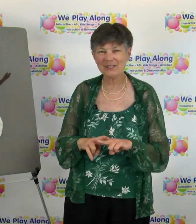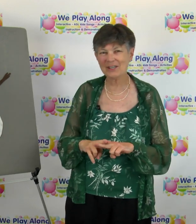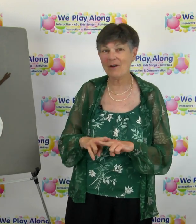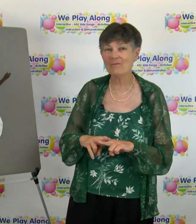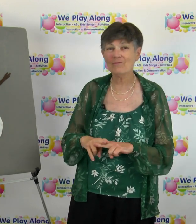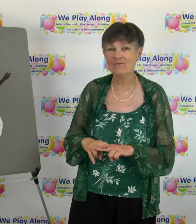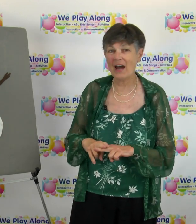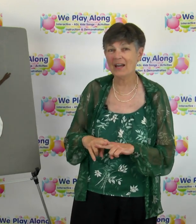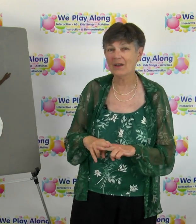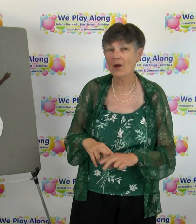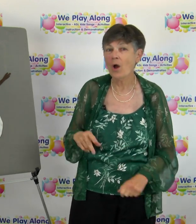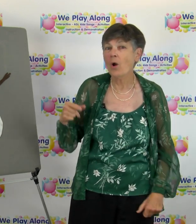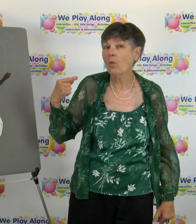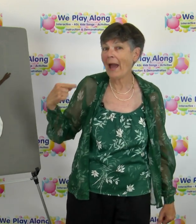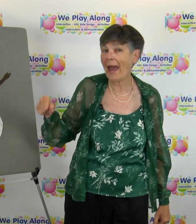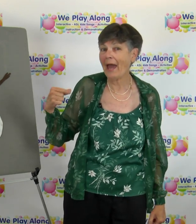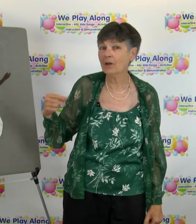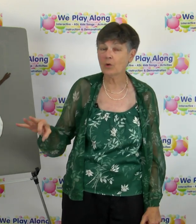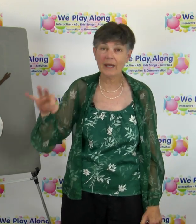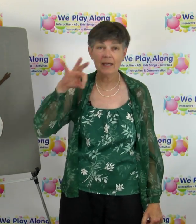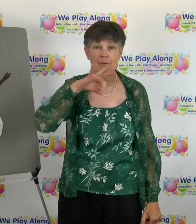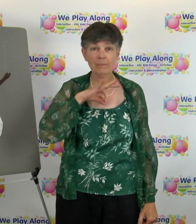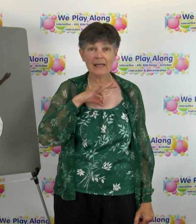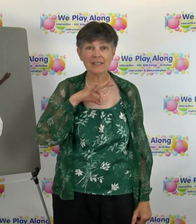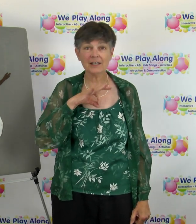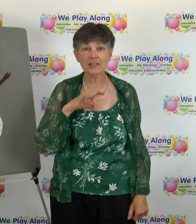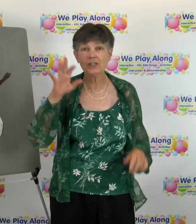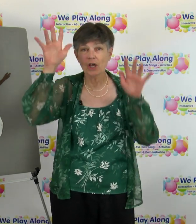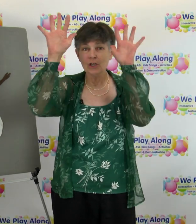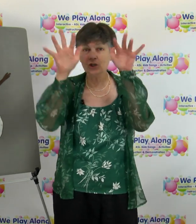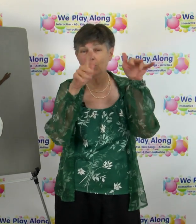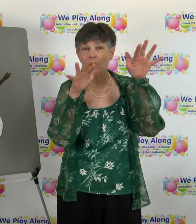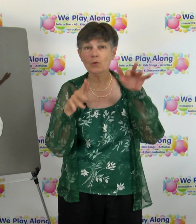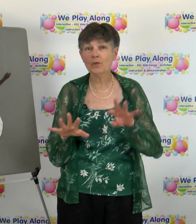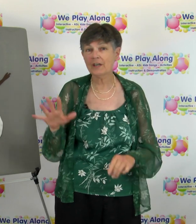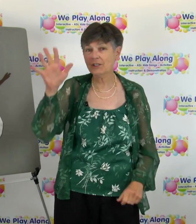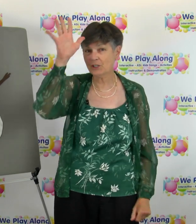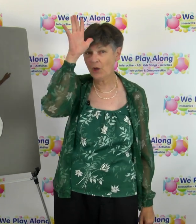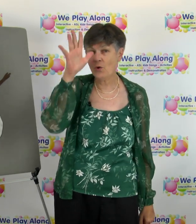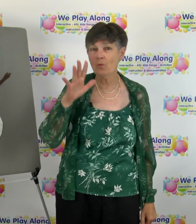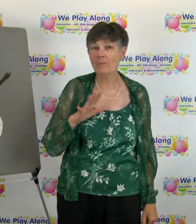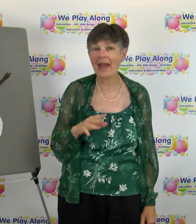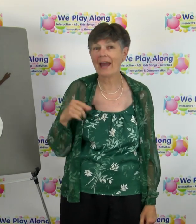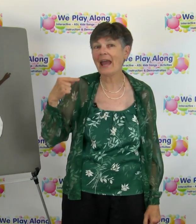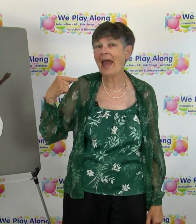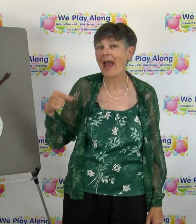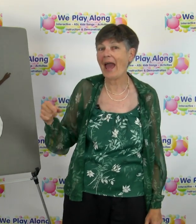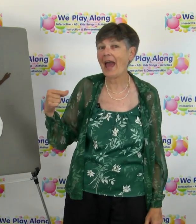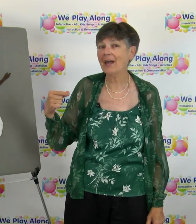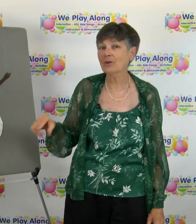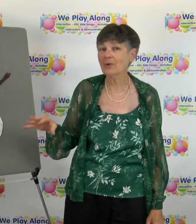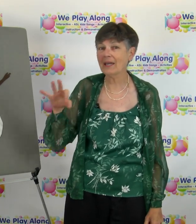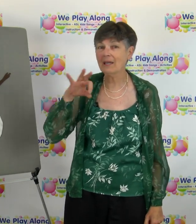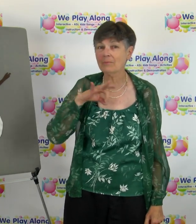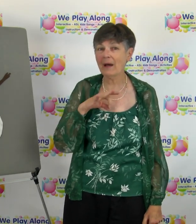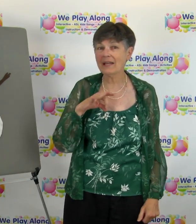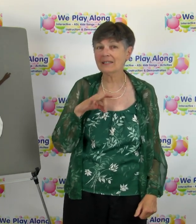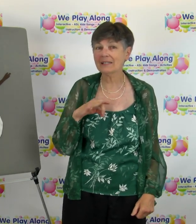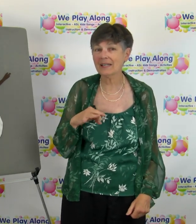some fun we'll add green buttons to the snowman add green buttons